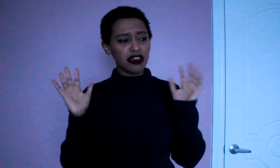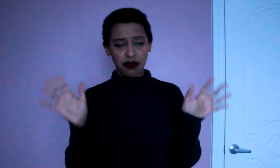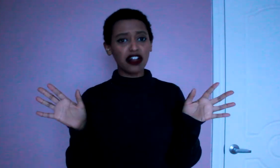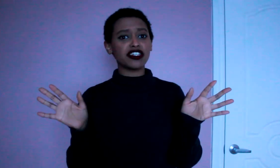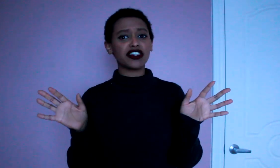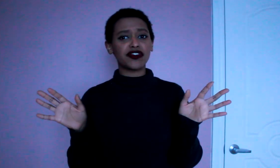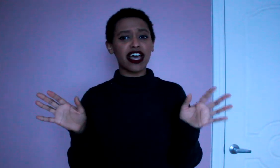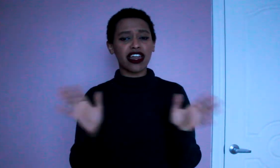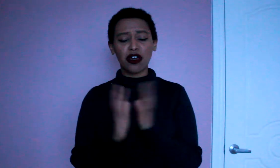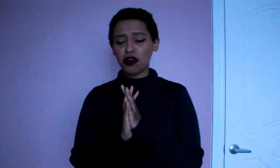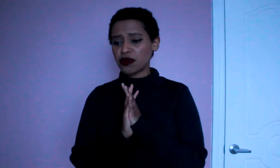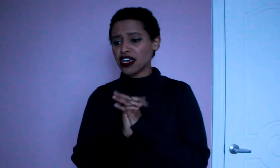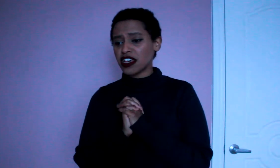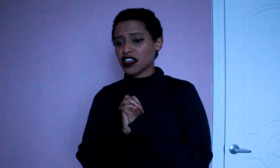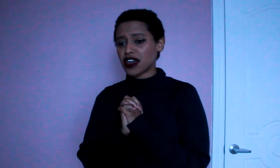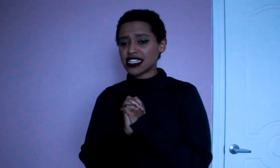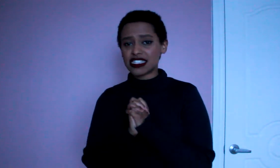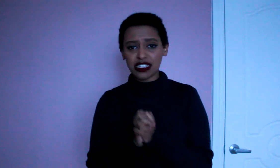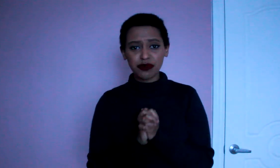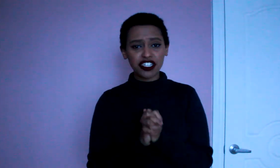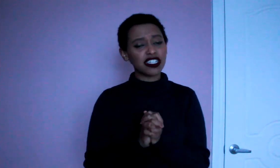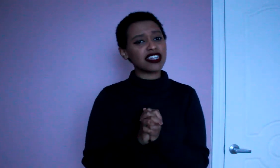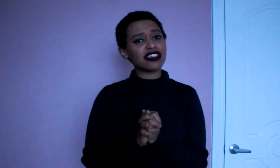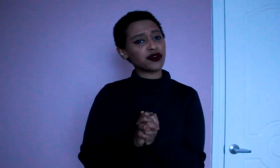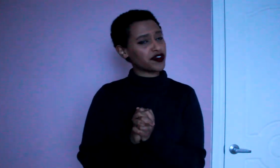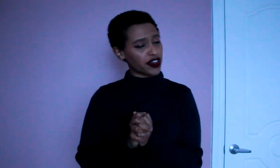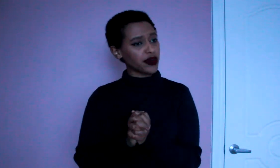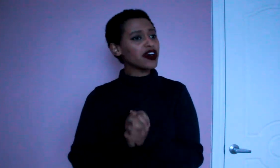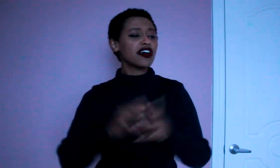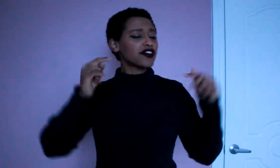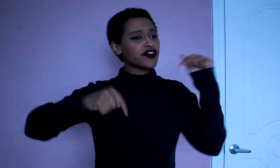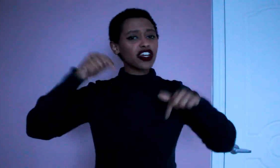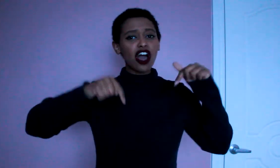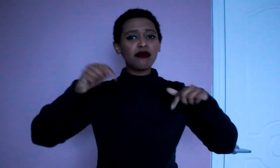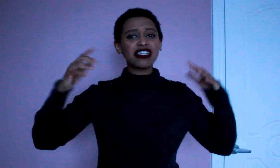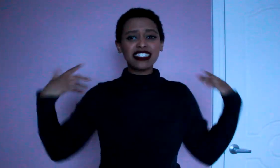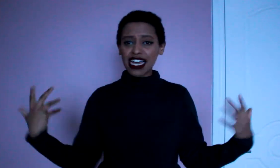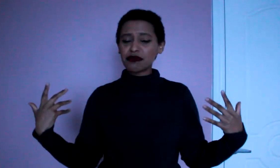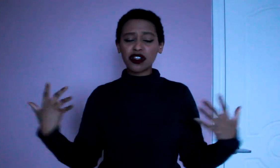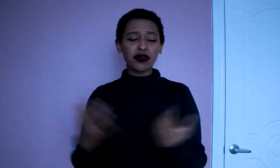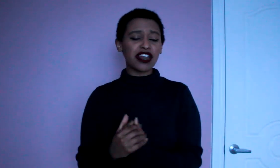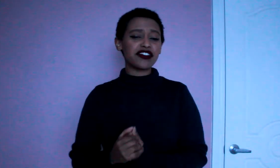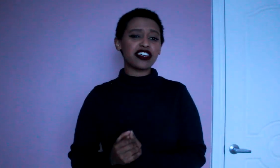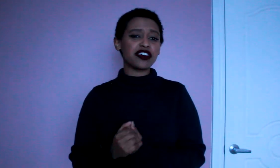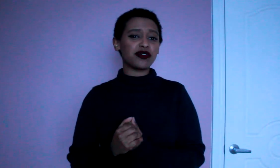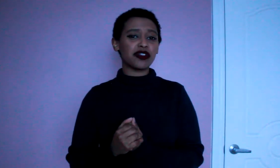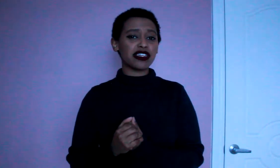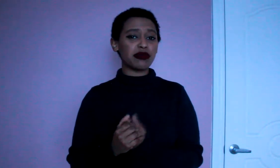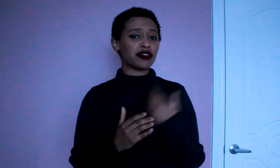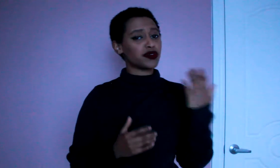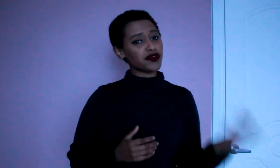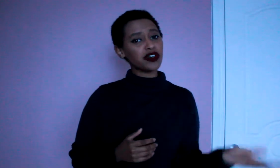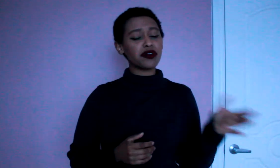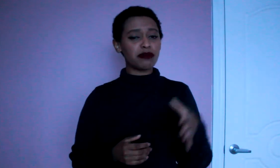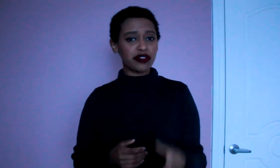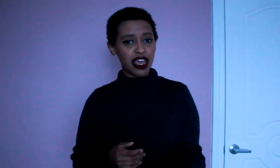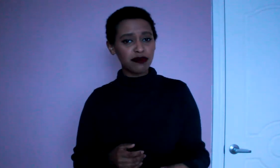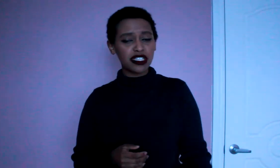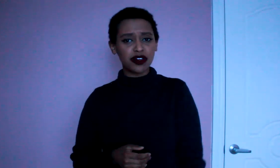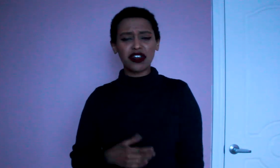apologize for that I hope you guys still appreciated this review feel free to comment down below on everything you liked about this review and about the episode